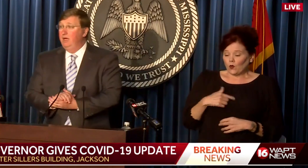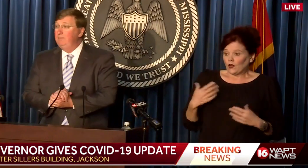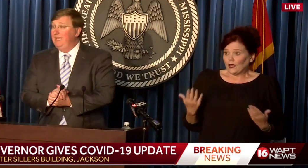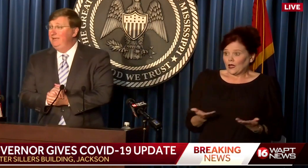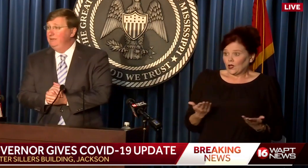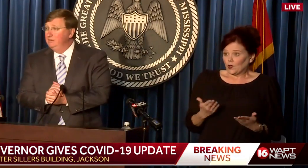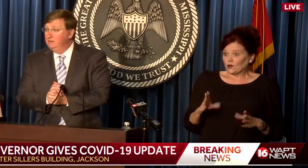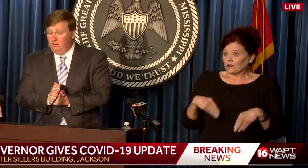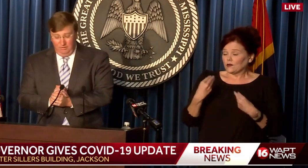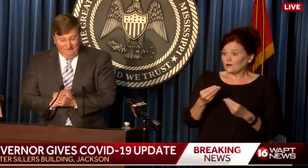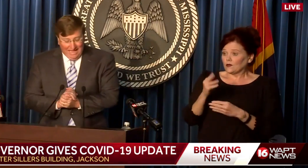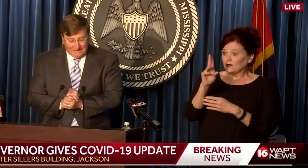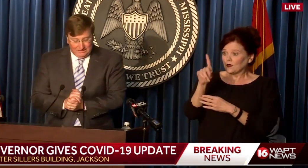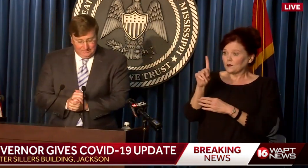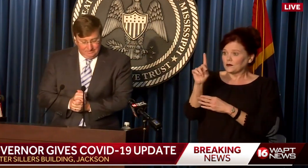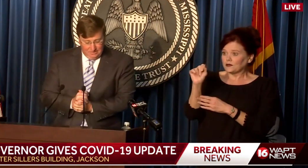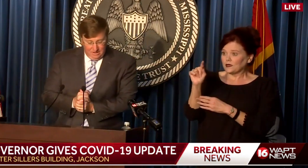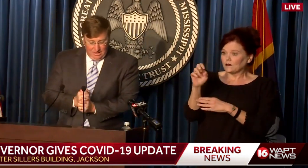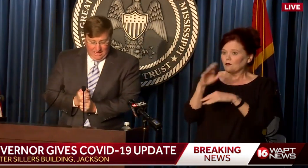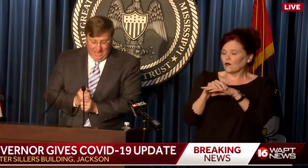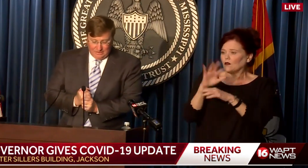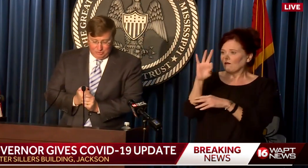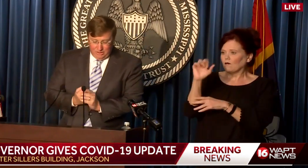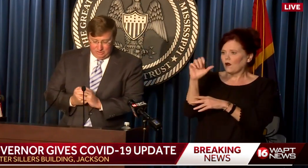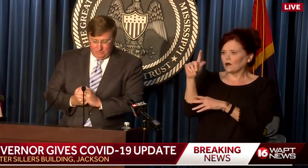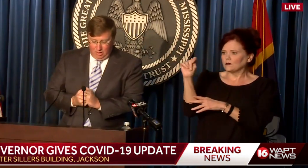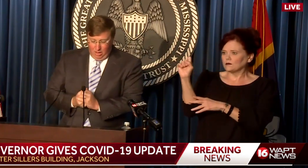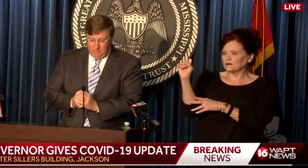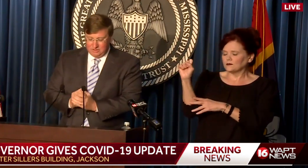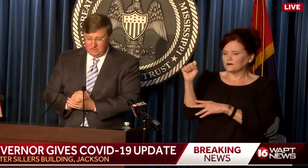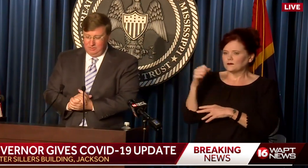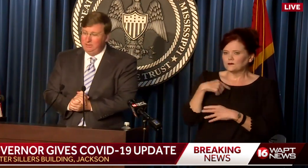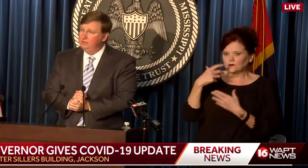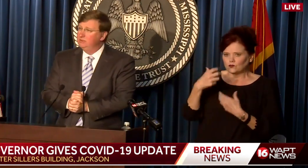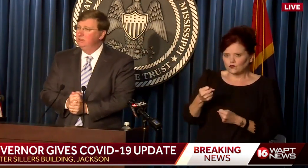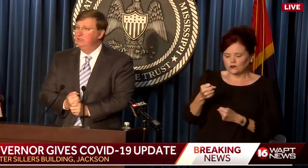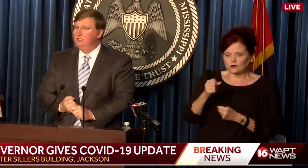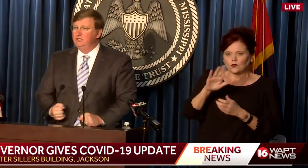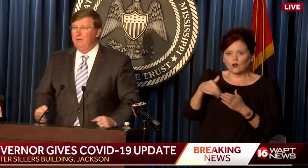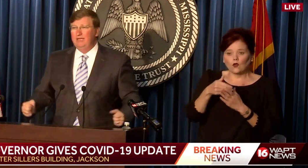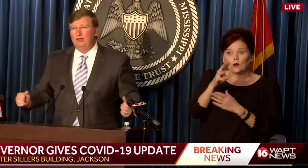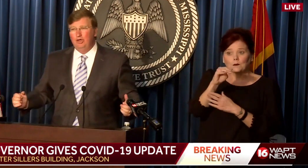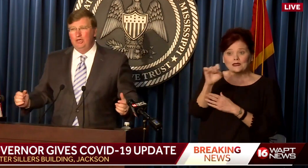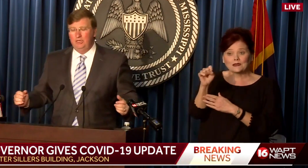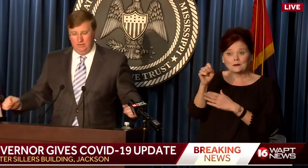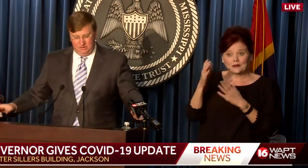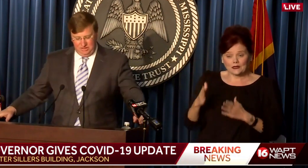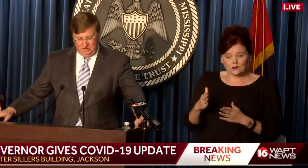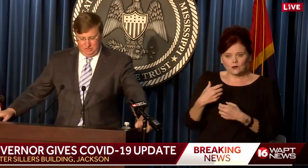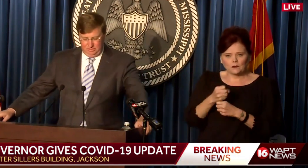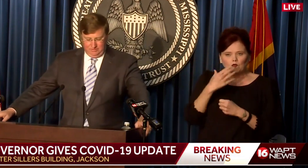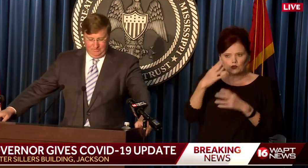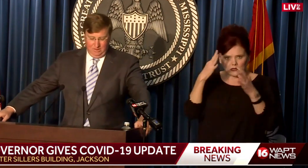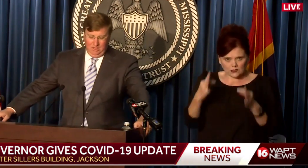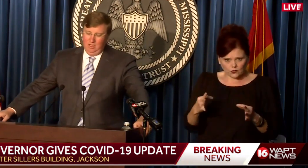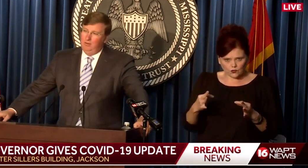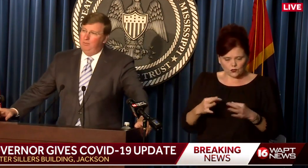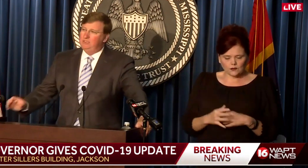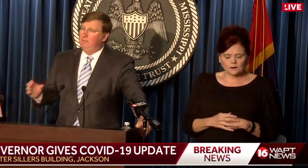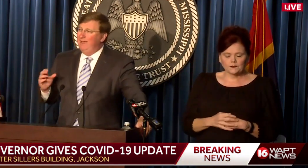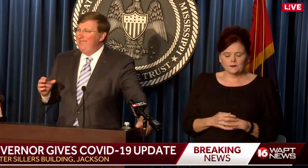give you an update on the facts. I trust all Mississippians to make good decisions,